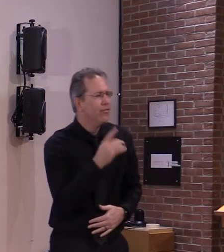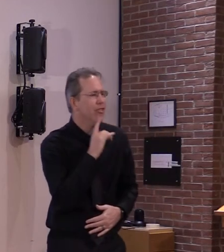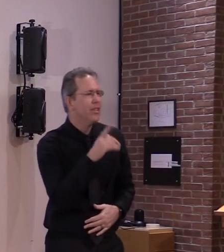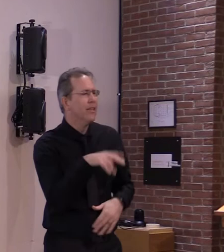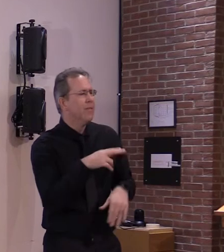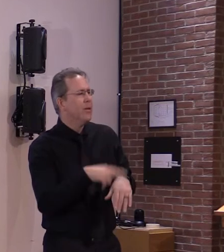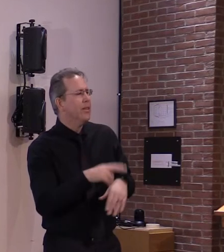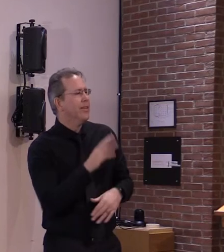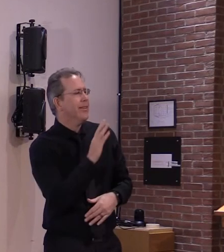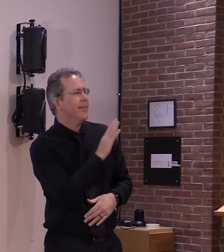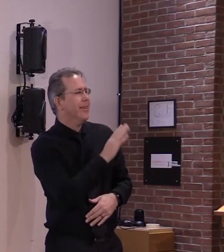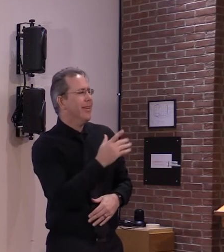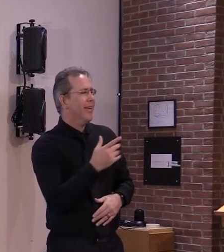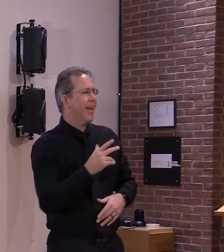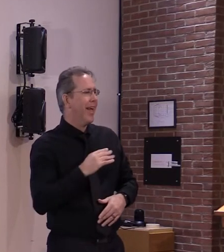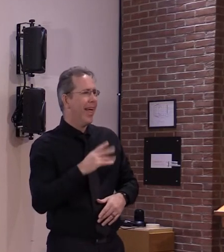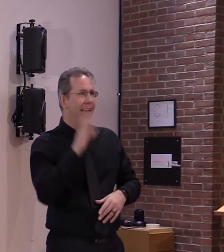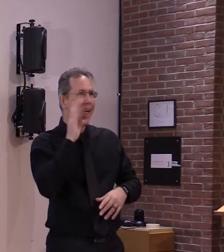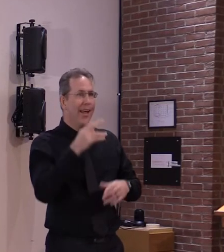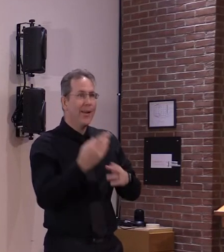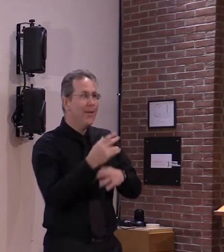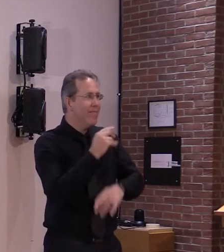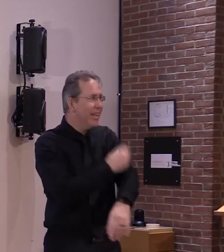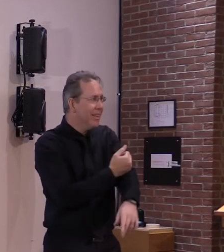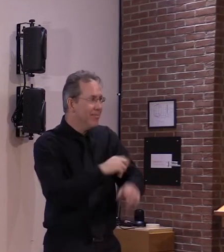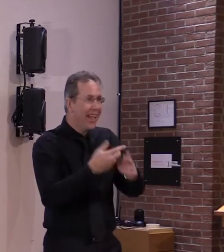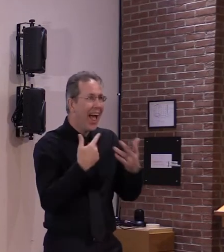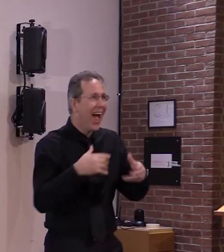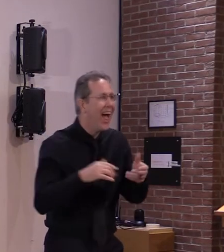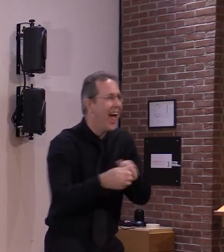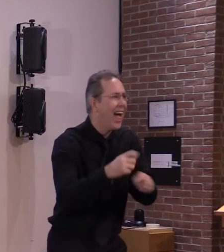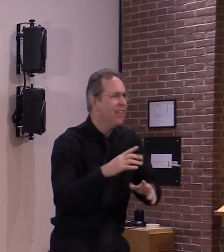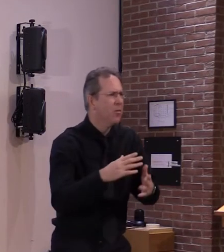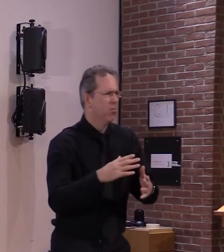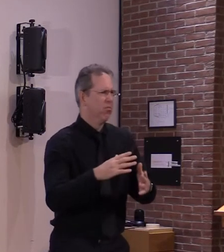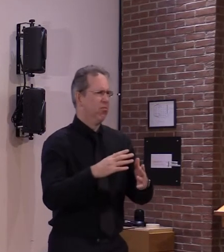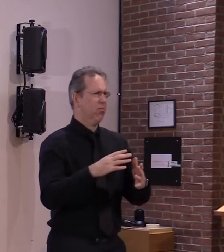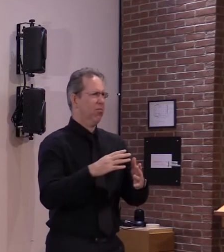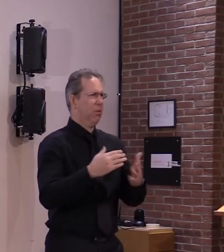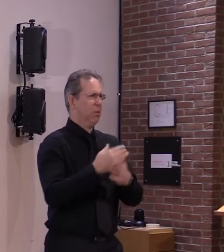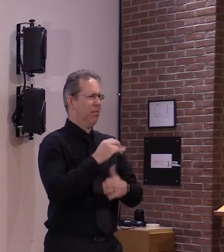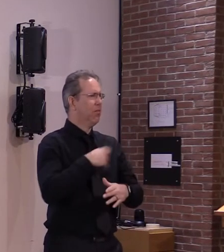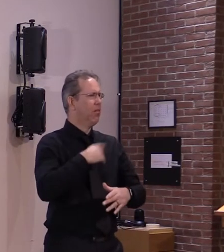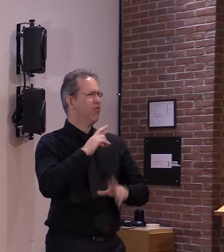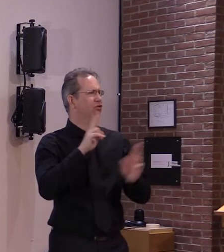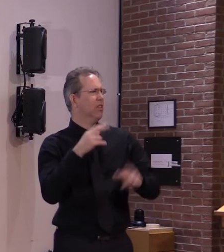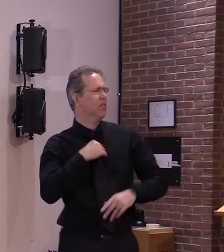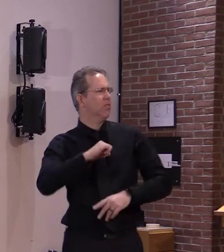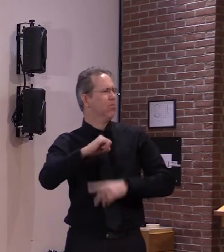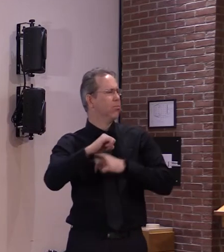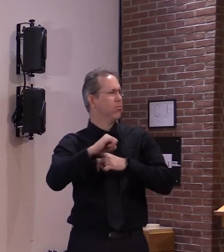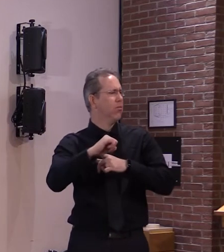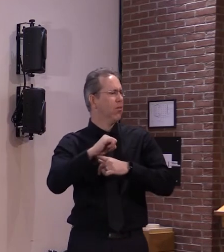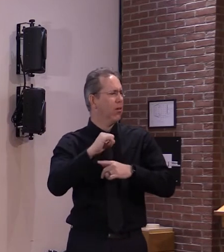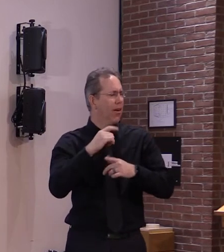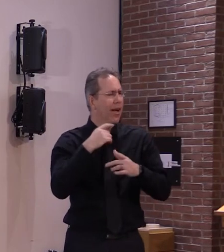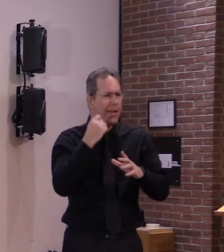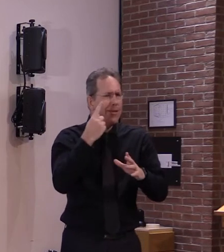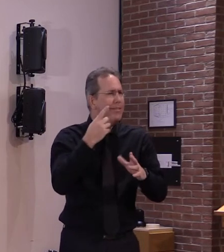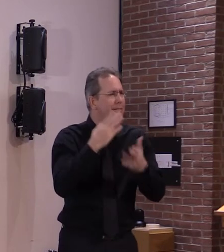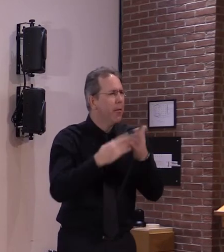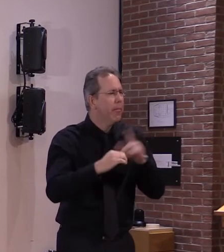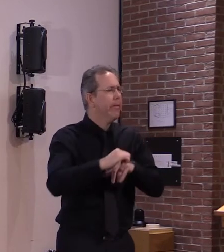without seeing without proving ourselves it's difficult for some understandably so i think it's incumbent upon us